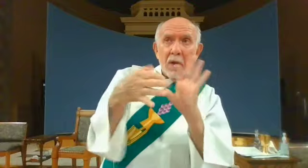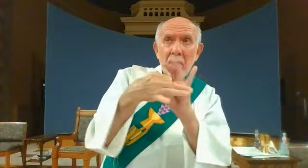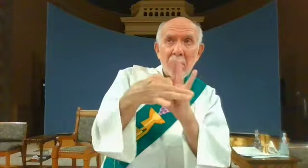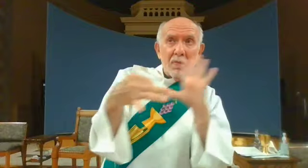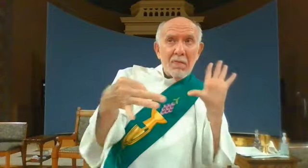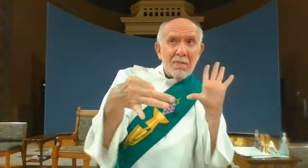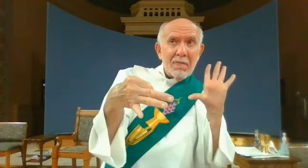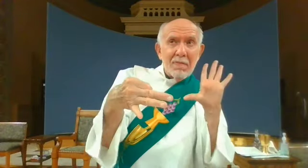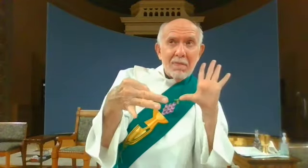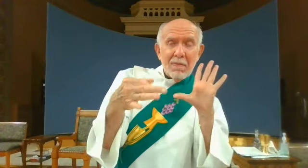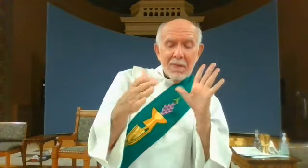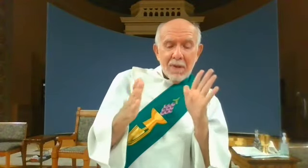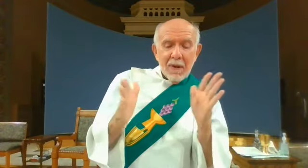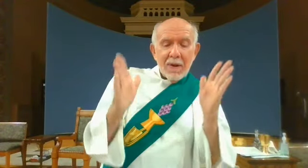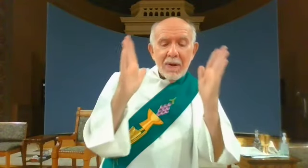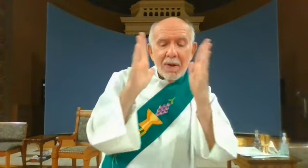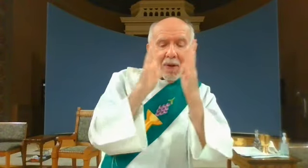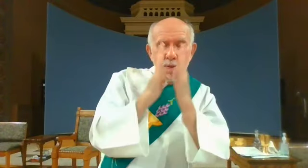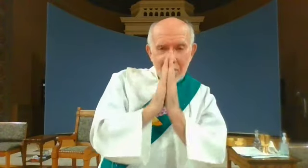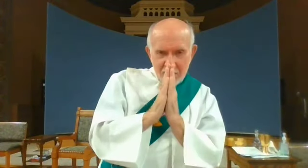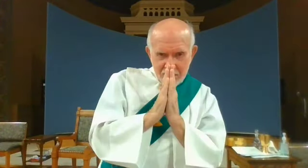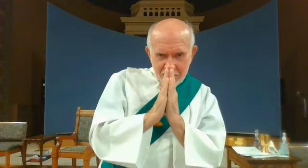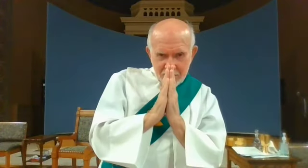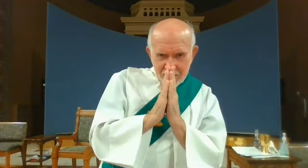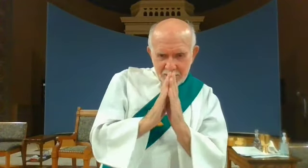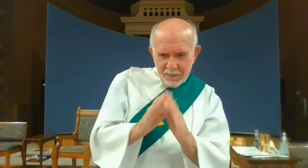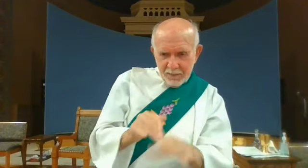Never permit me to be separated from you. Amen.